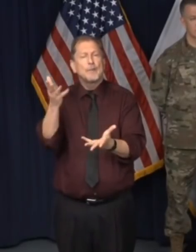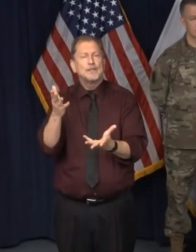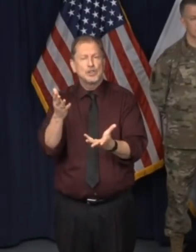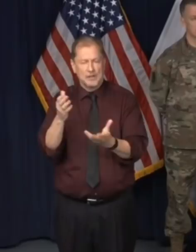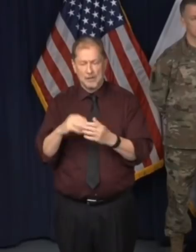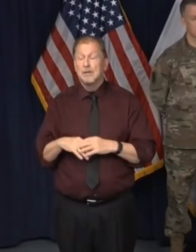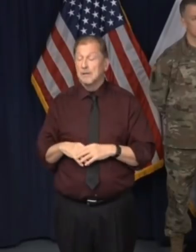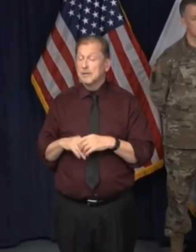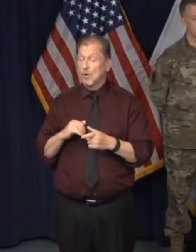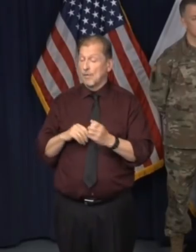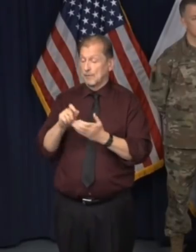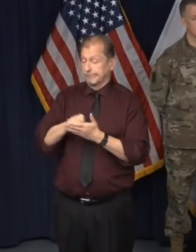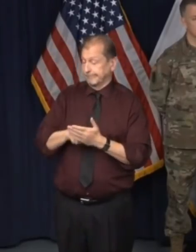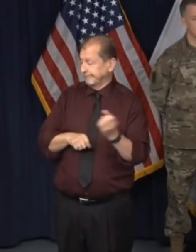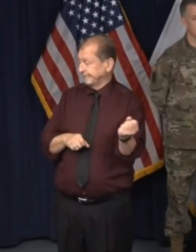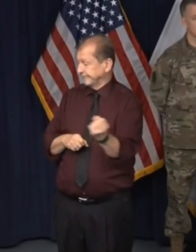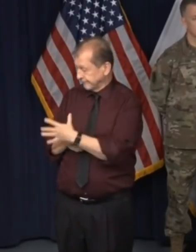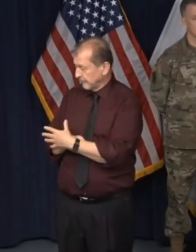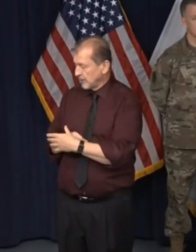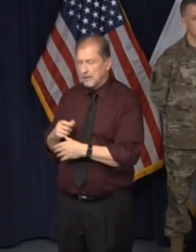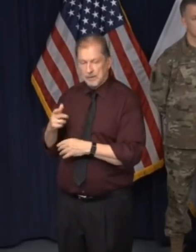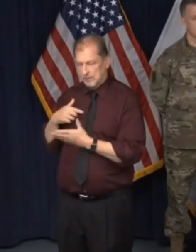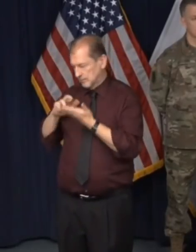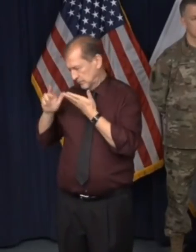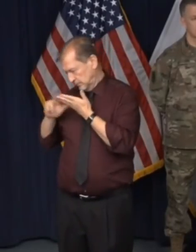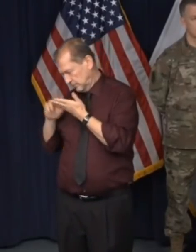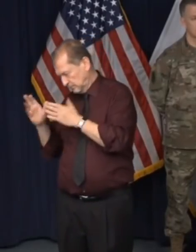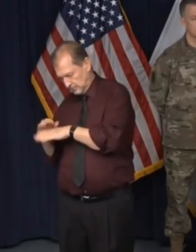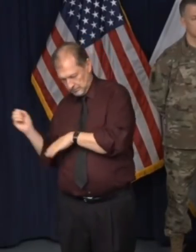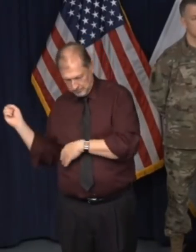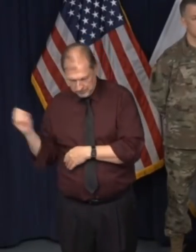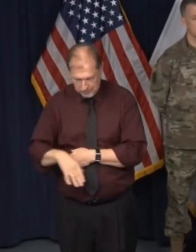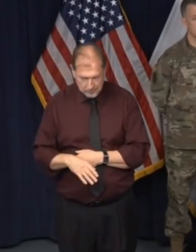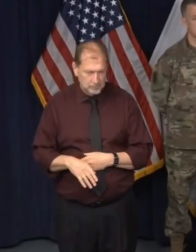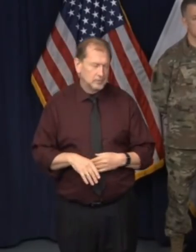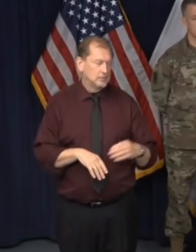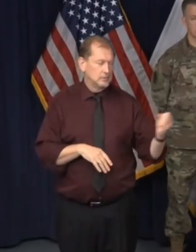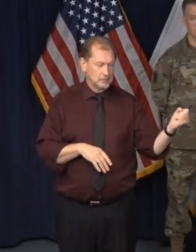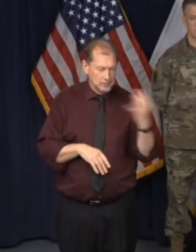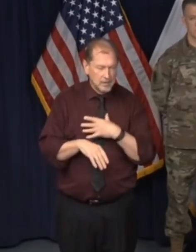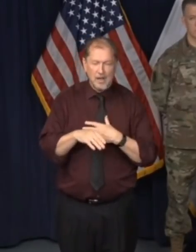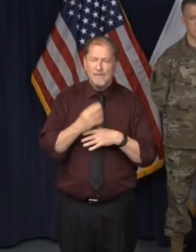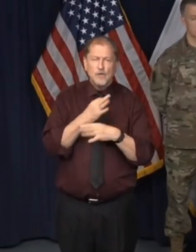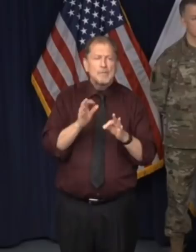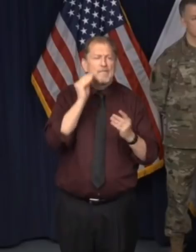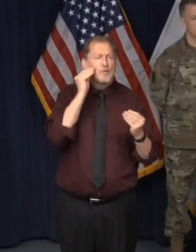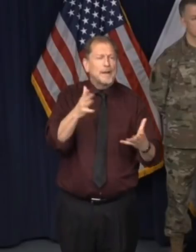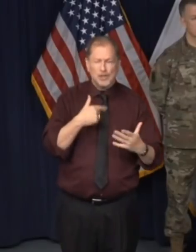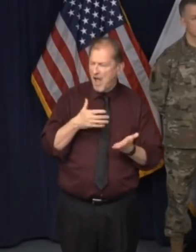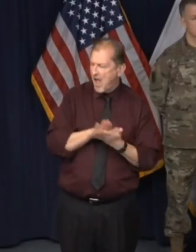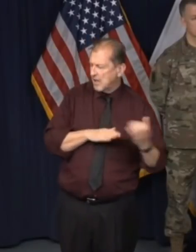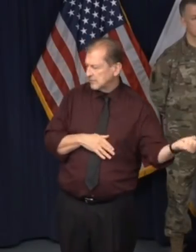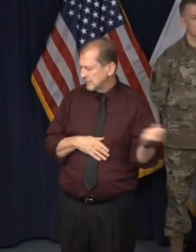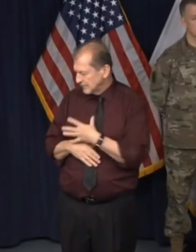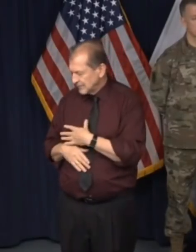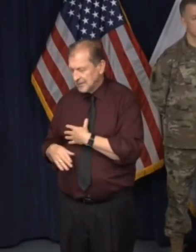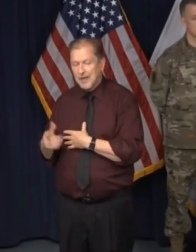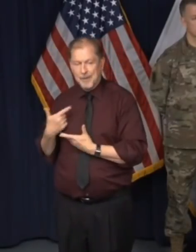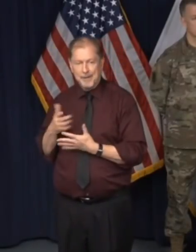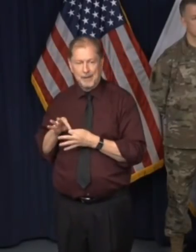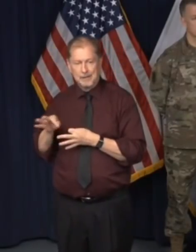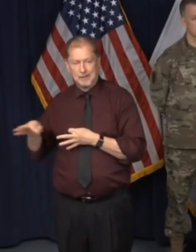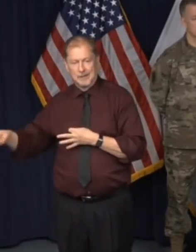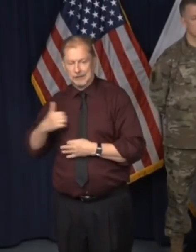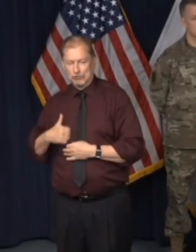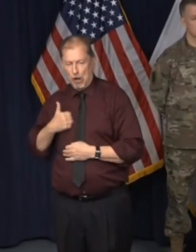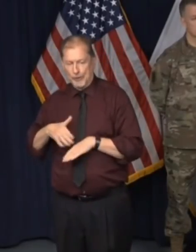hope that people will continue to have some patience with us about our delivery of FOIA, uh, responses to FOIA requests. Um,